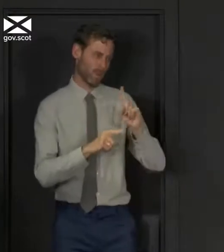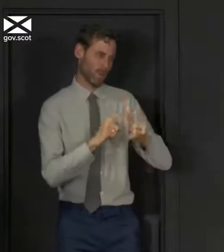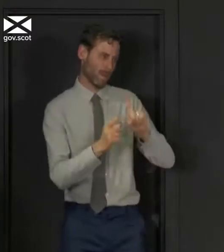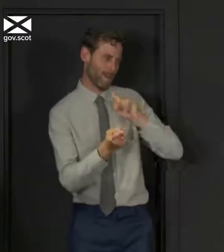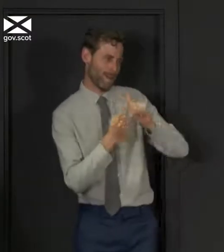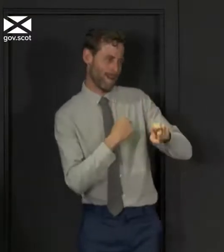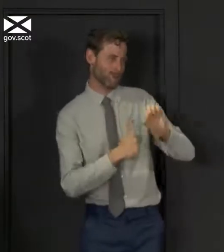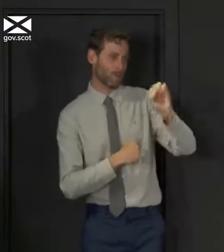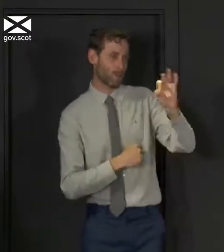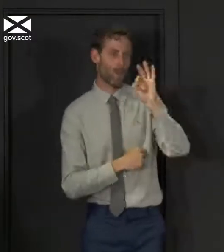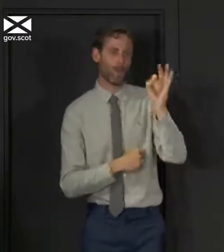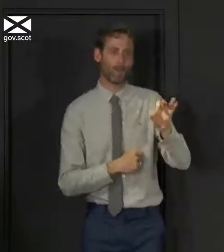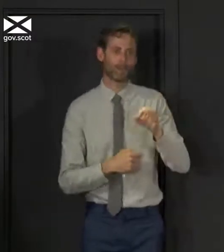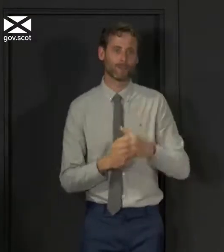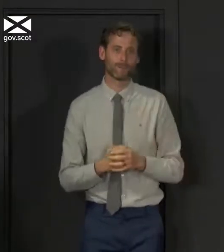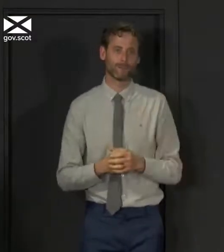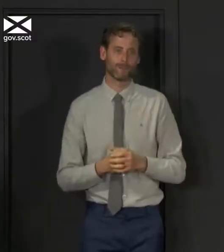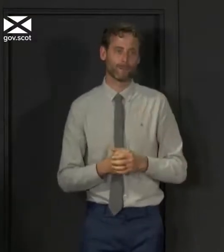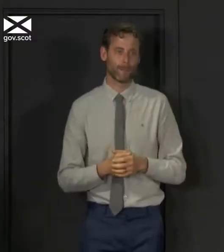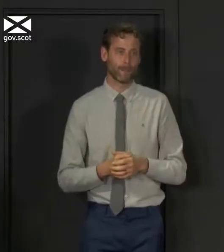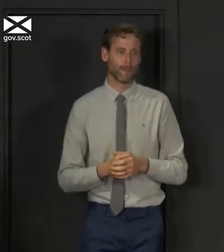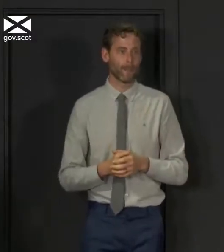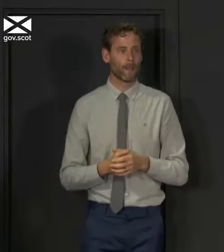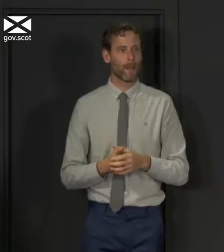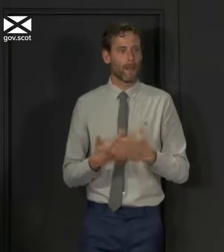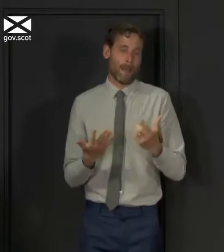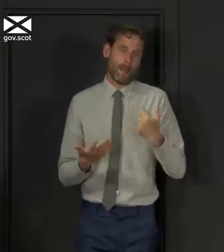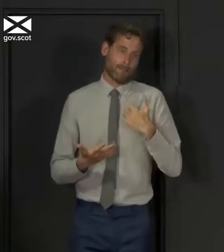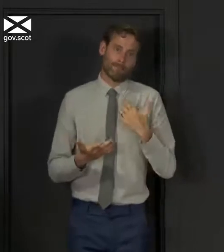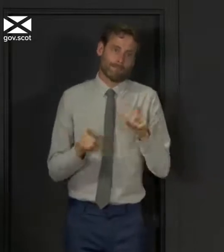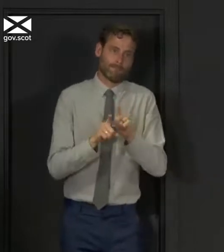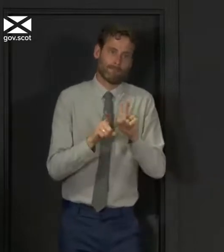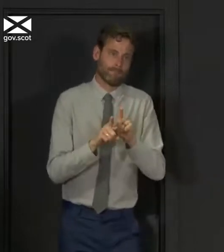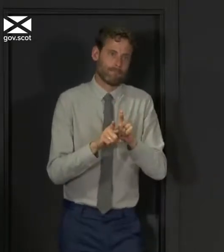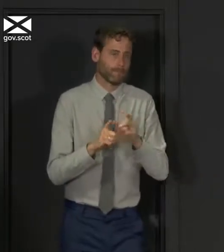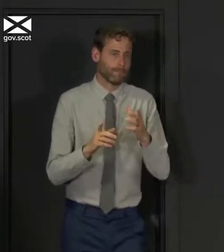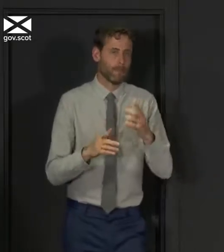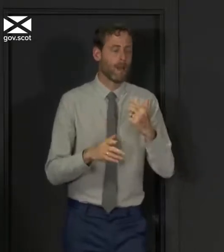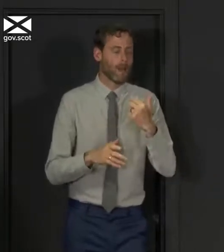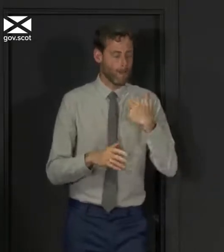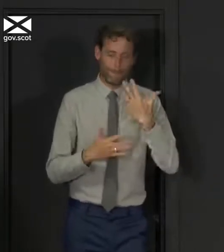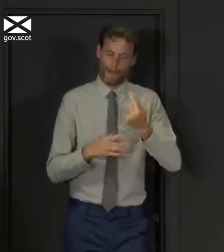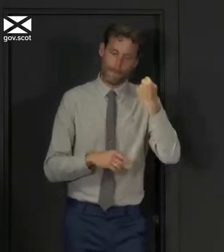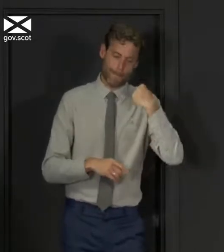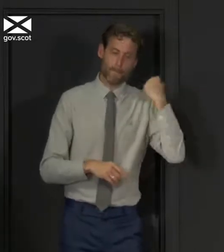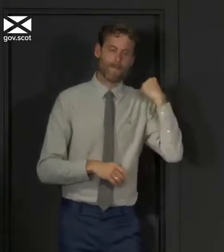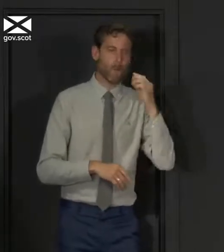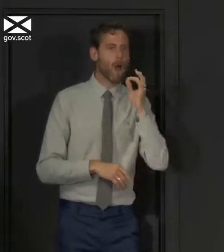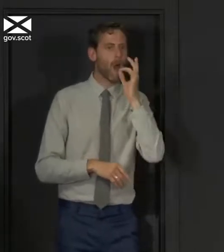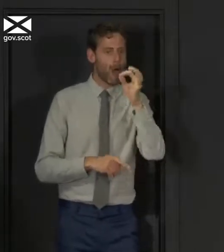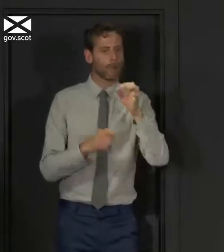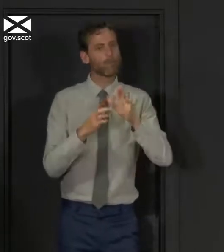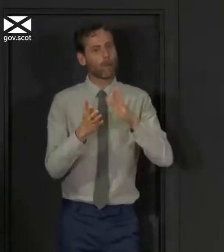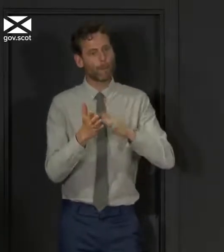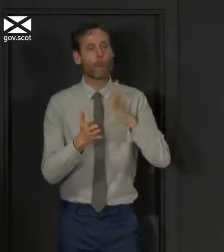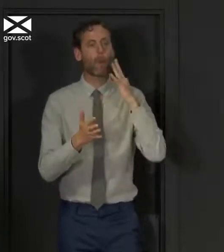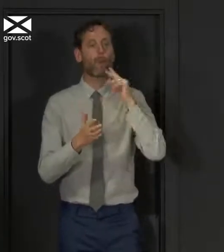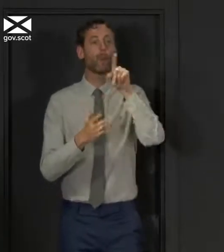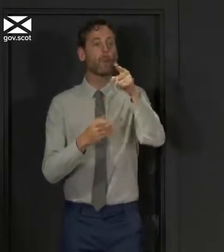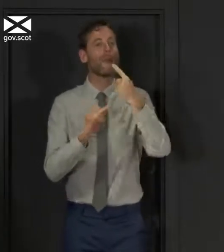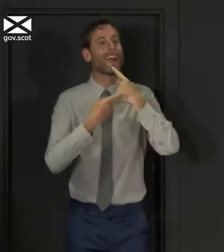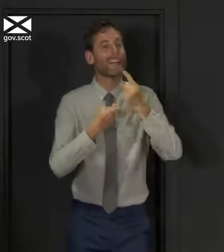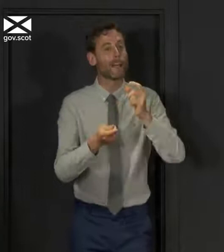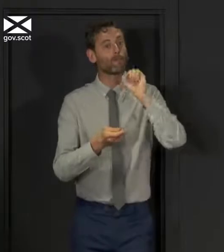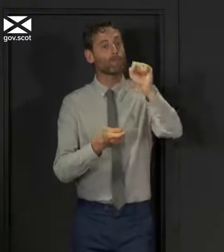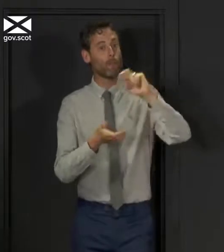questions I will as I have done before ask the Prime Minister when he's talking about lockdown and the lifting of restrictions to